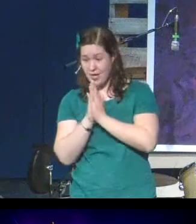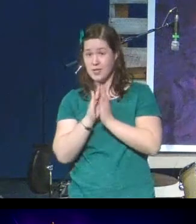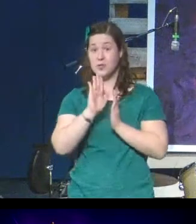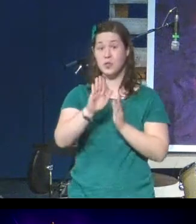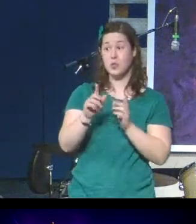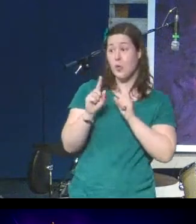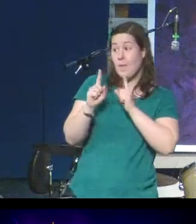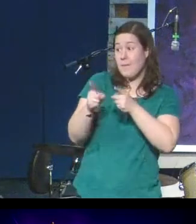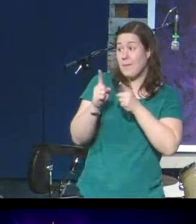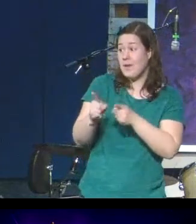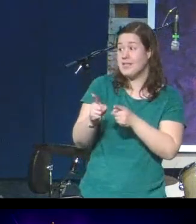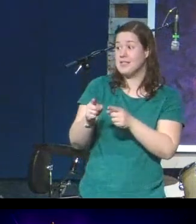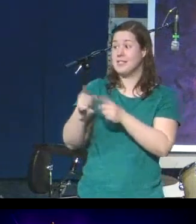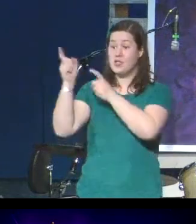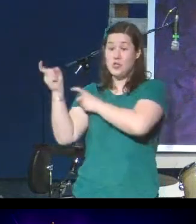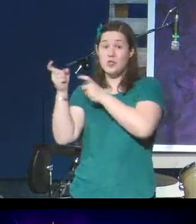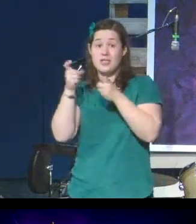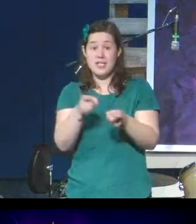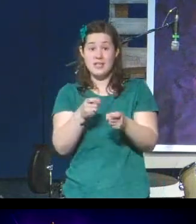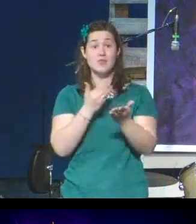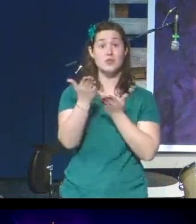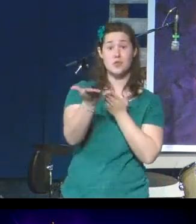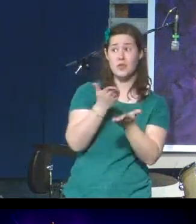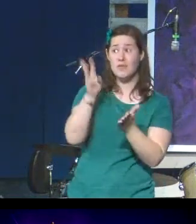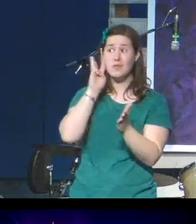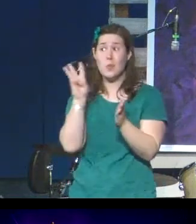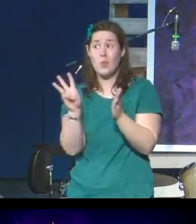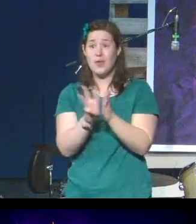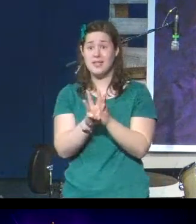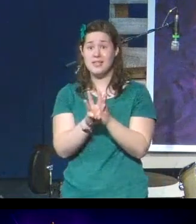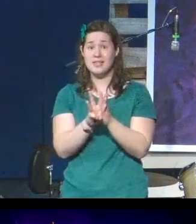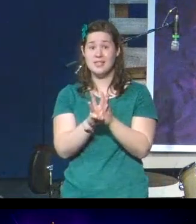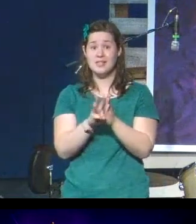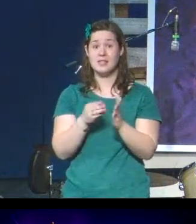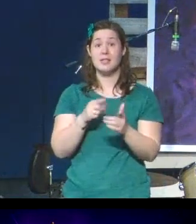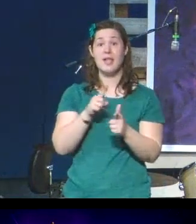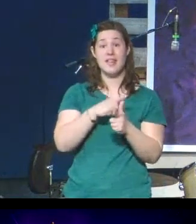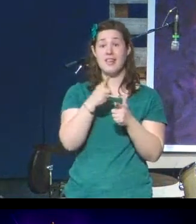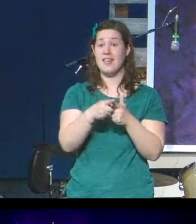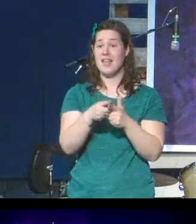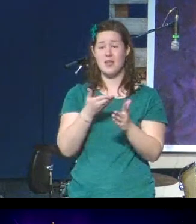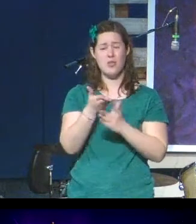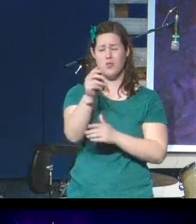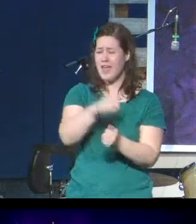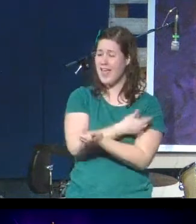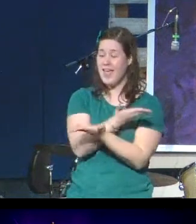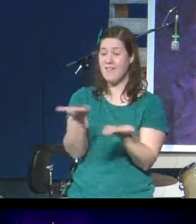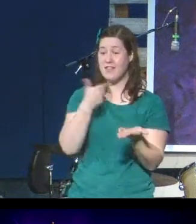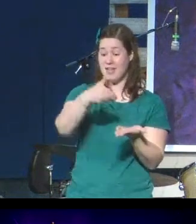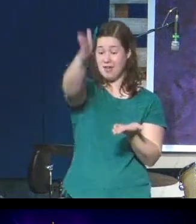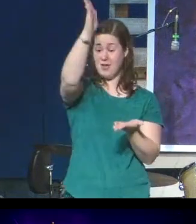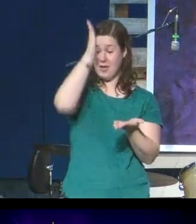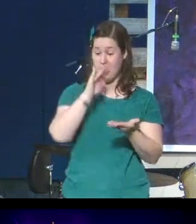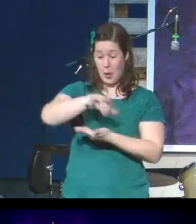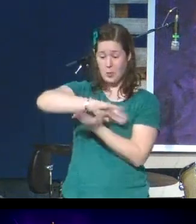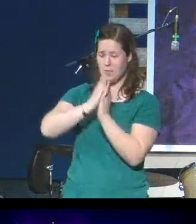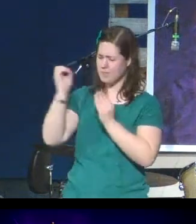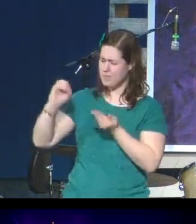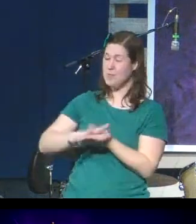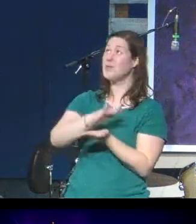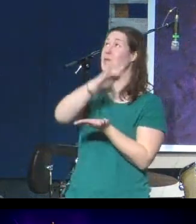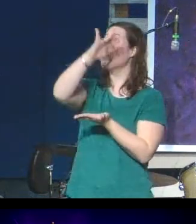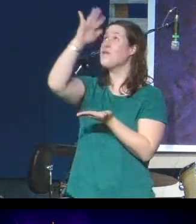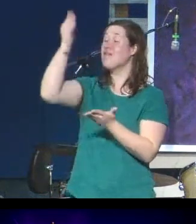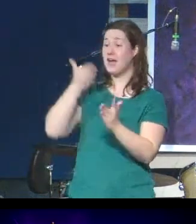gifts, your service, your witness, that in everything, God may be glorified through Jesus Christ.